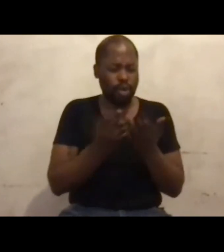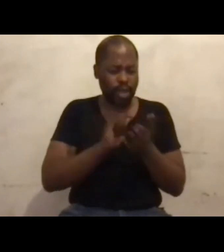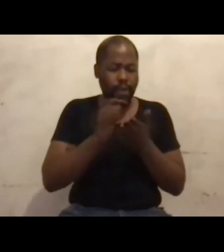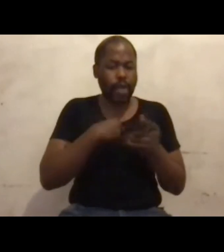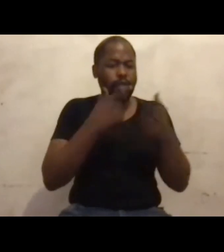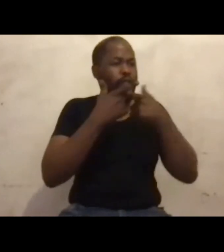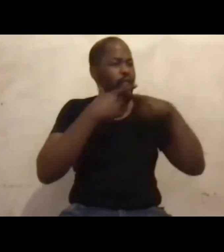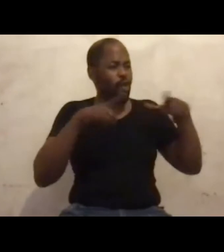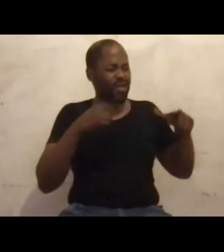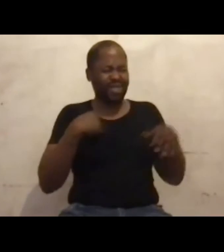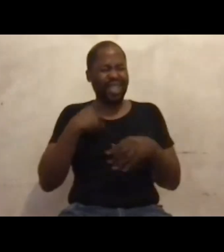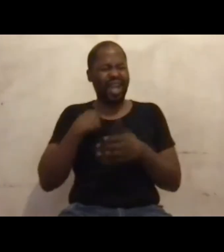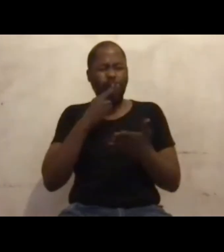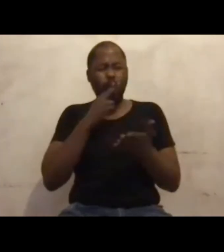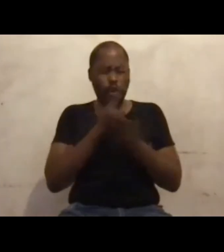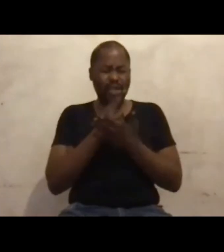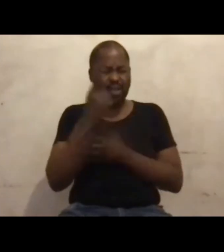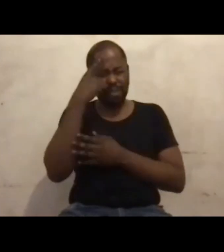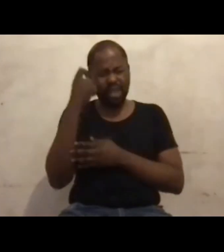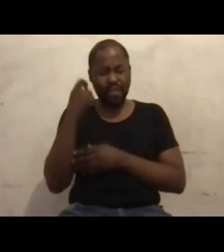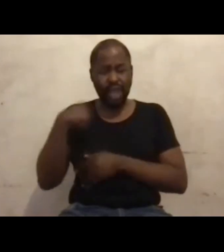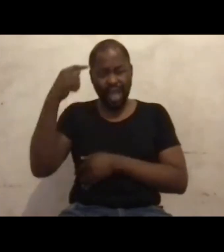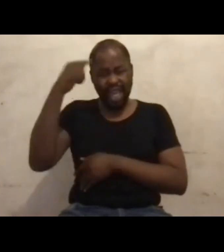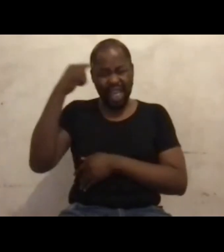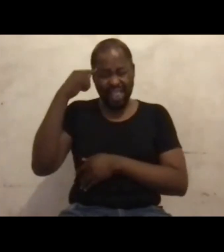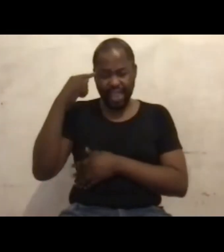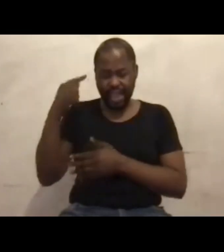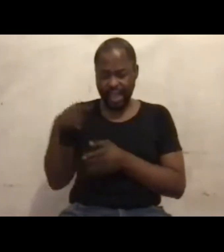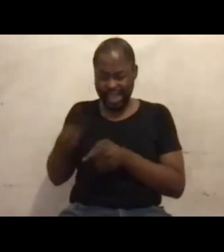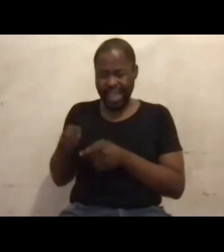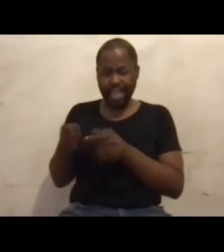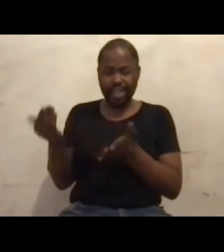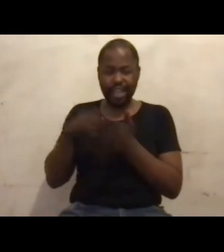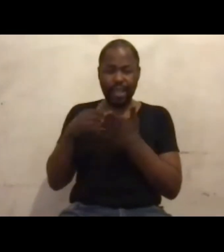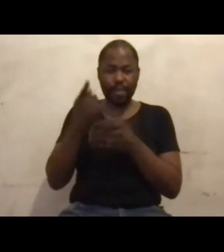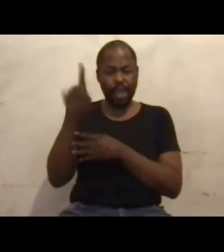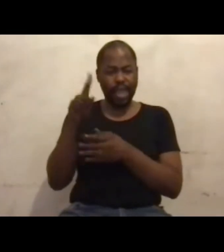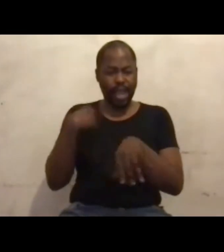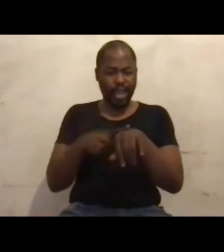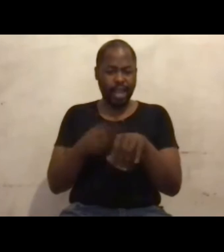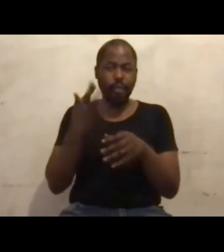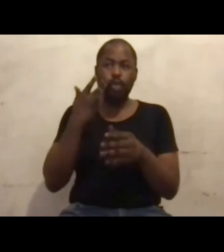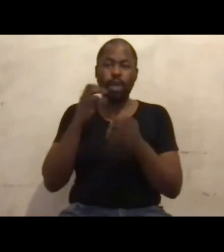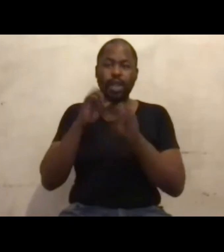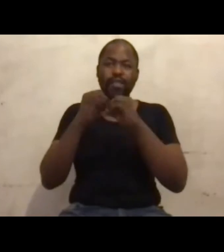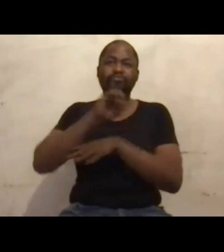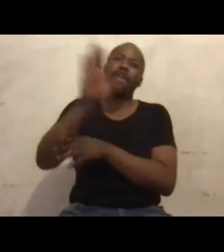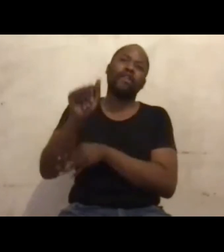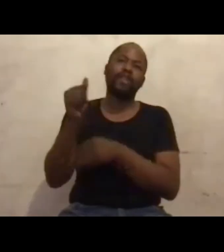I honestly do not think so. I think it came at the right time when South Africa had just started making